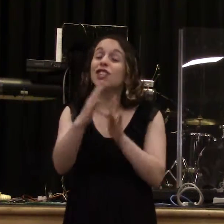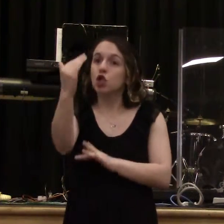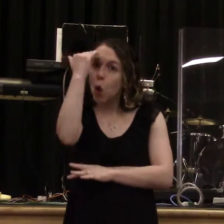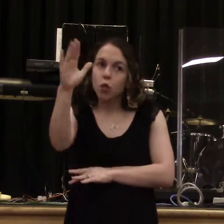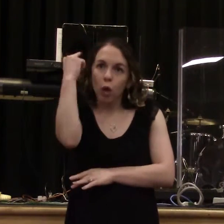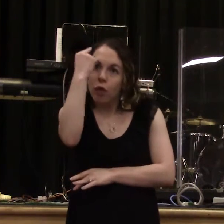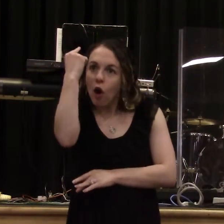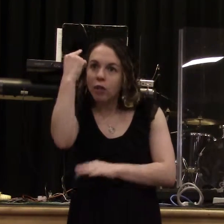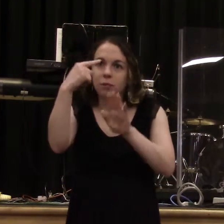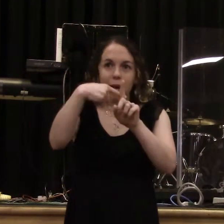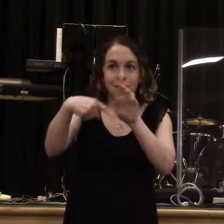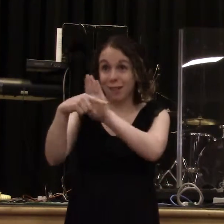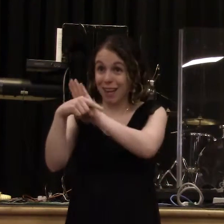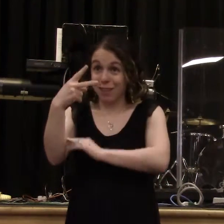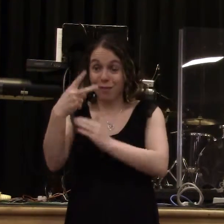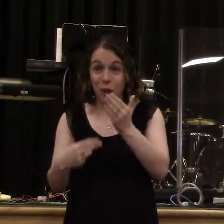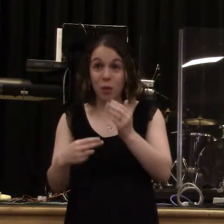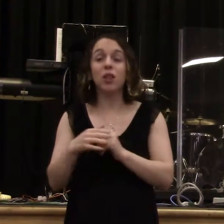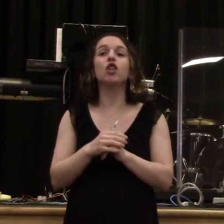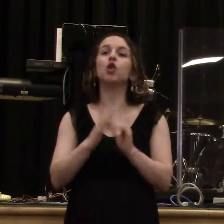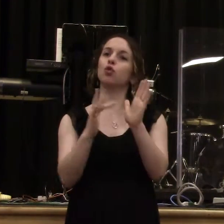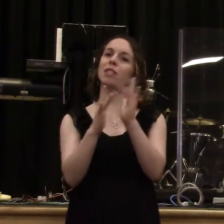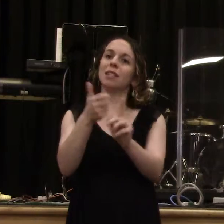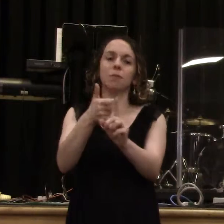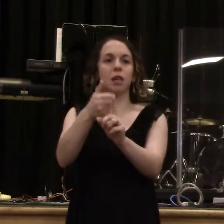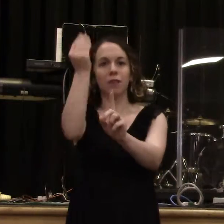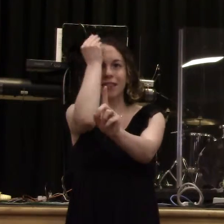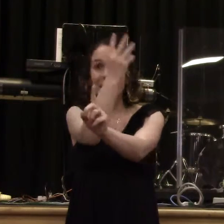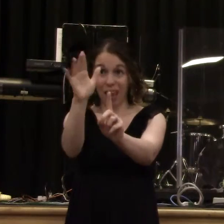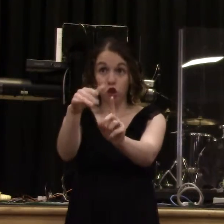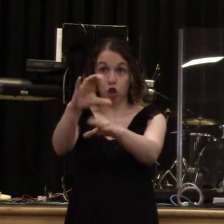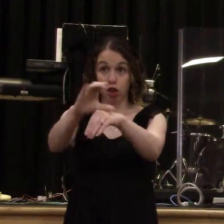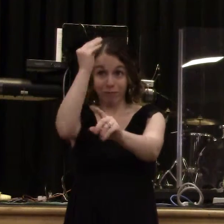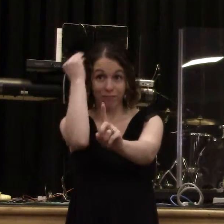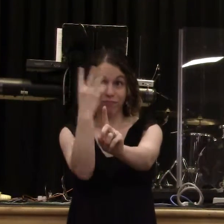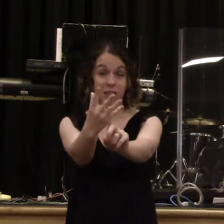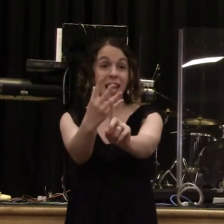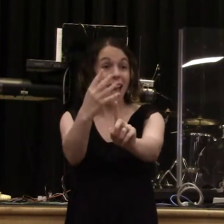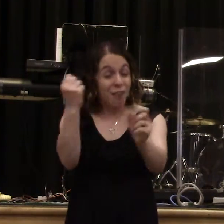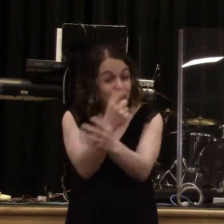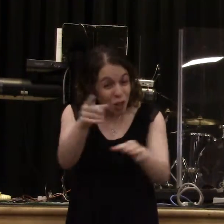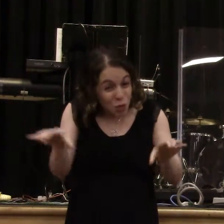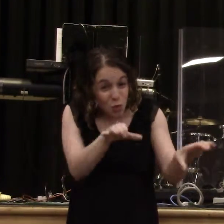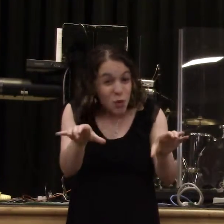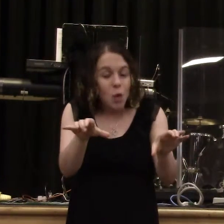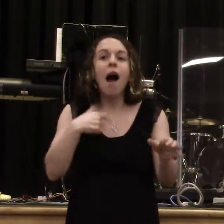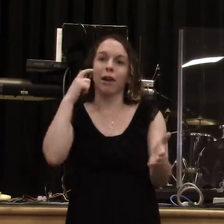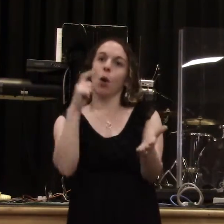That he sees everything about this church. He knows all that is going on. Everybody say,